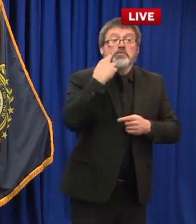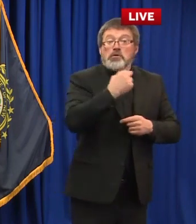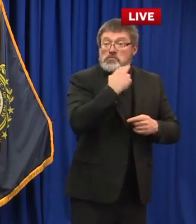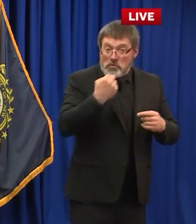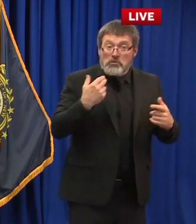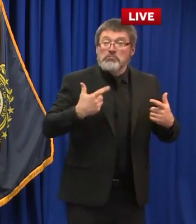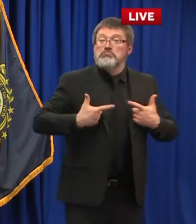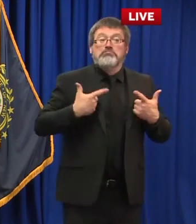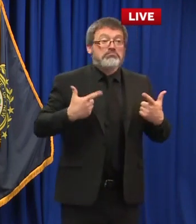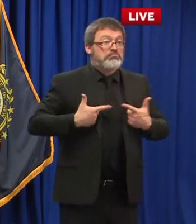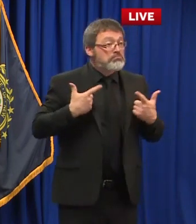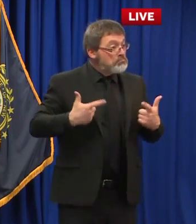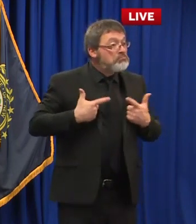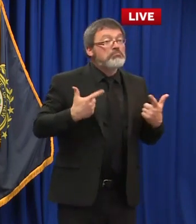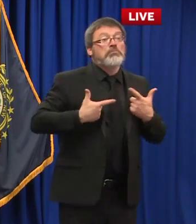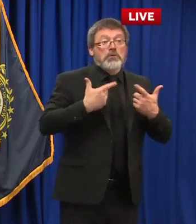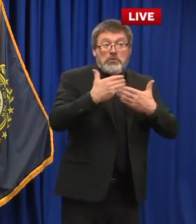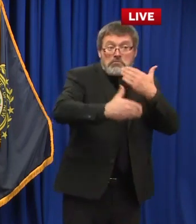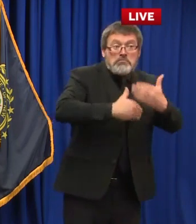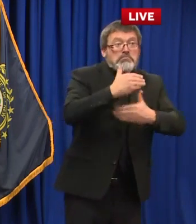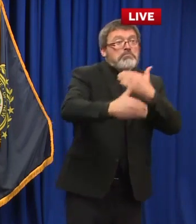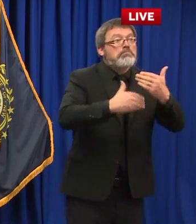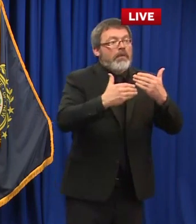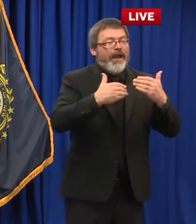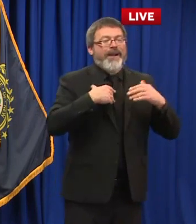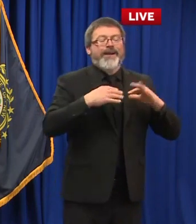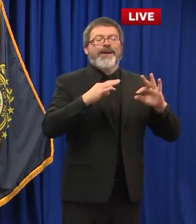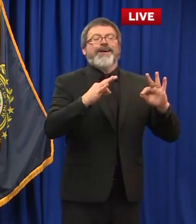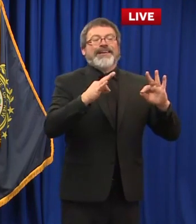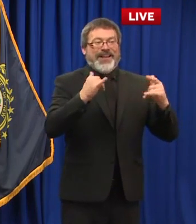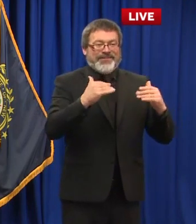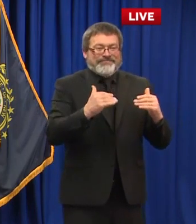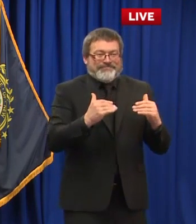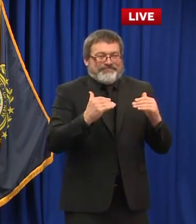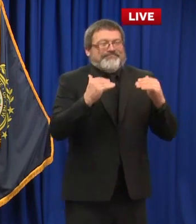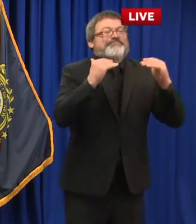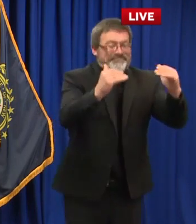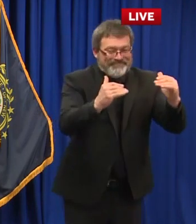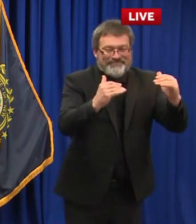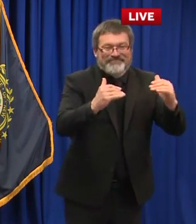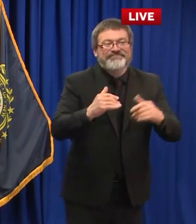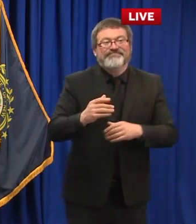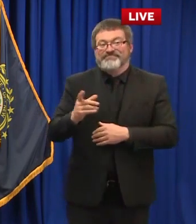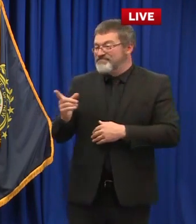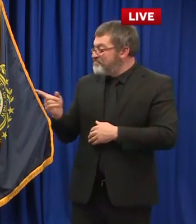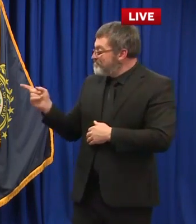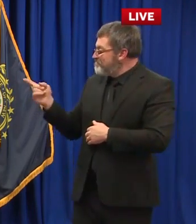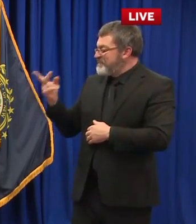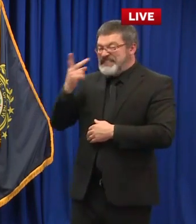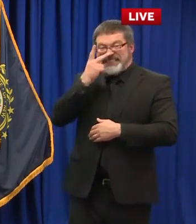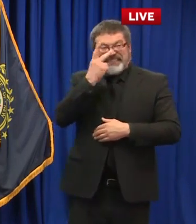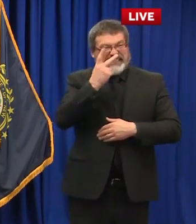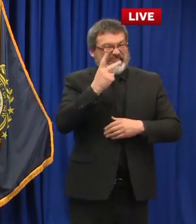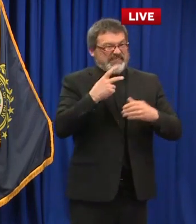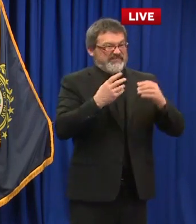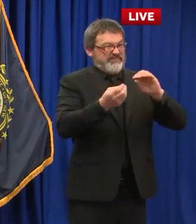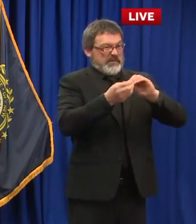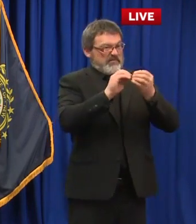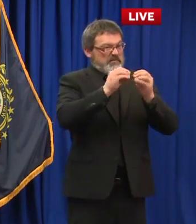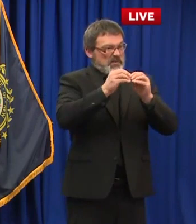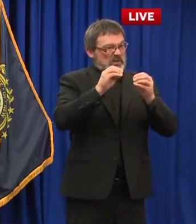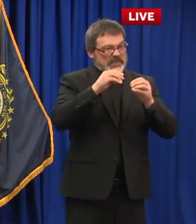and we're doing this one a little differently in that we're taking this in a in a geographic approach so beginning on June